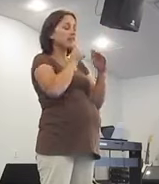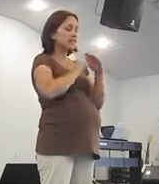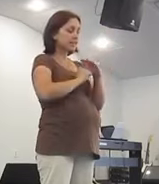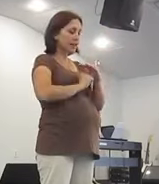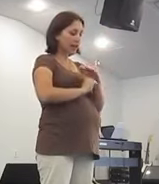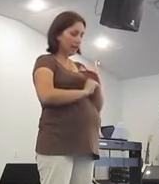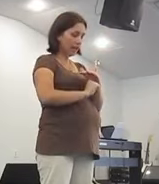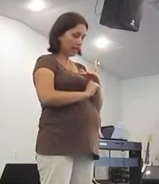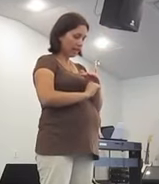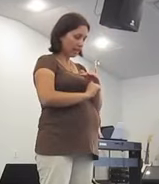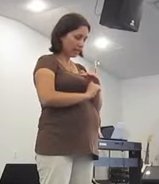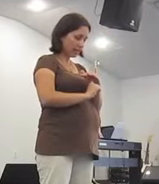disguise?